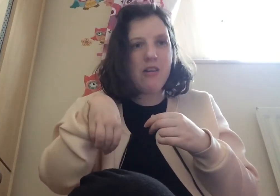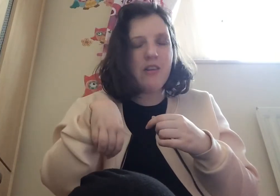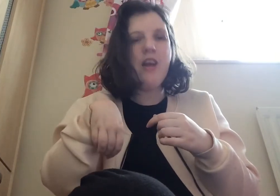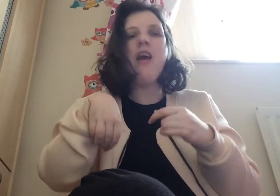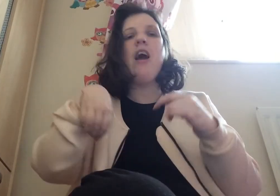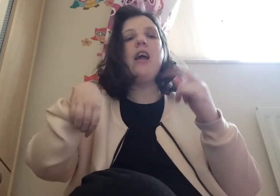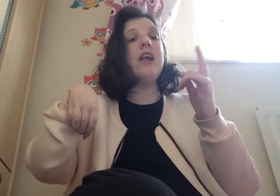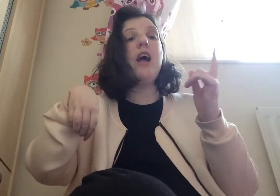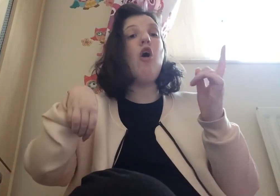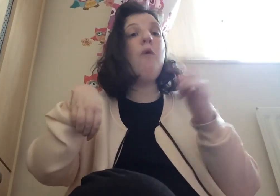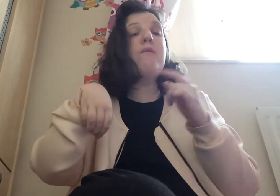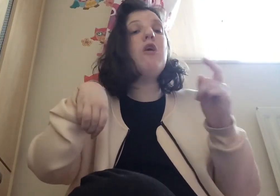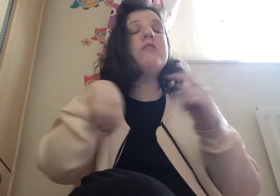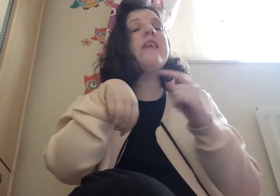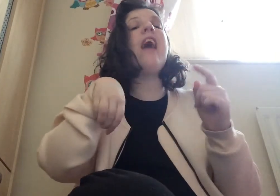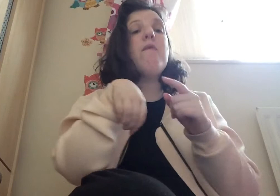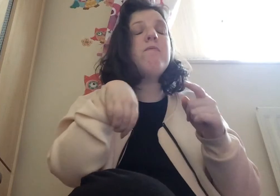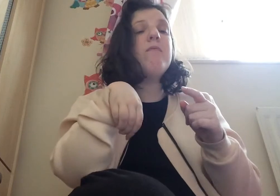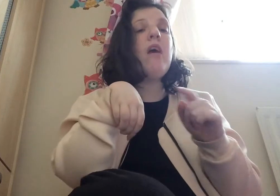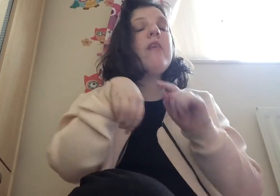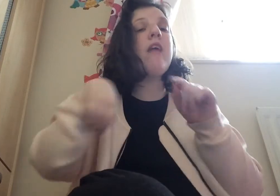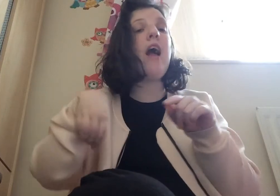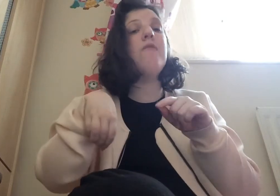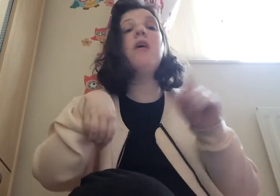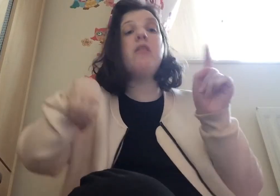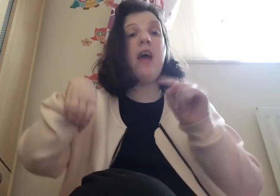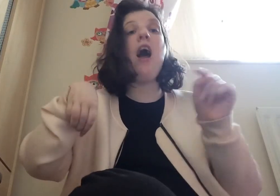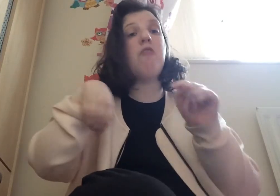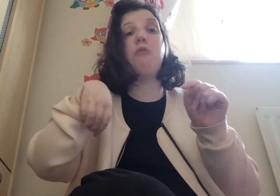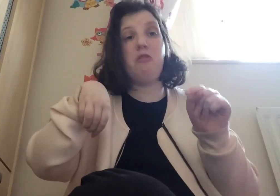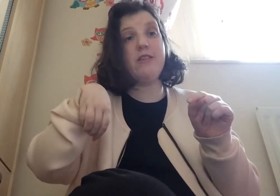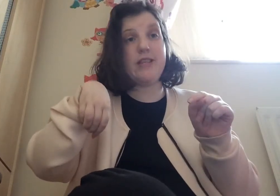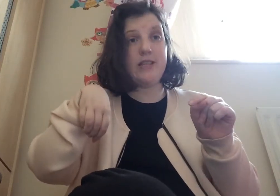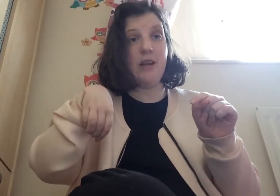unbeknownst to them at the time they're half brother and sister